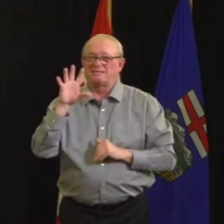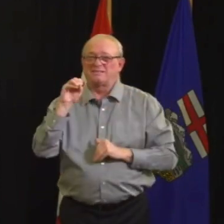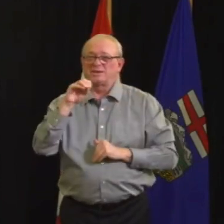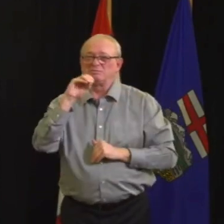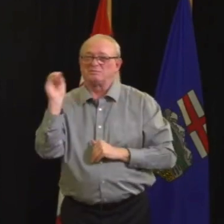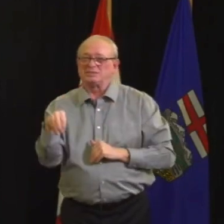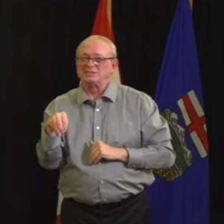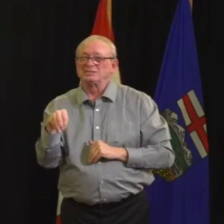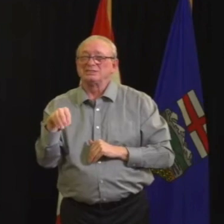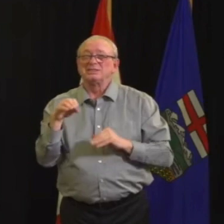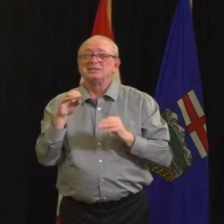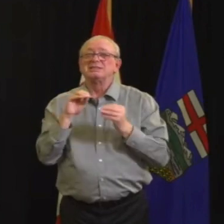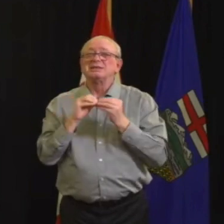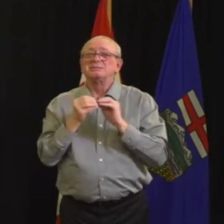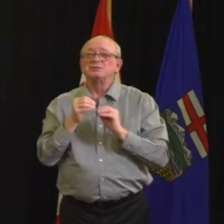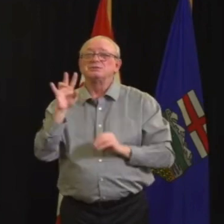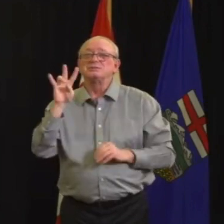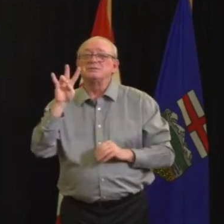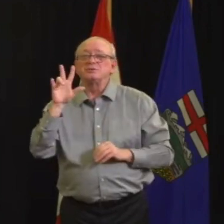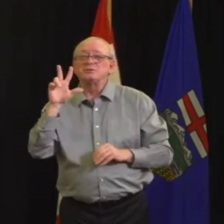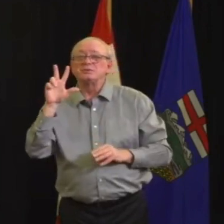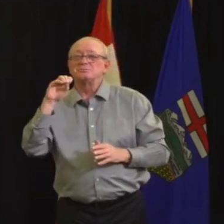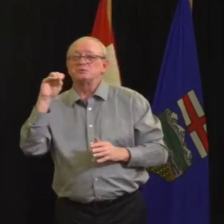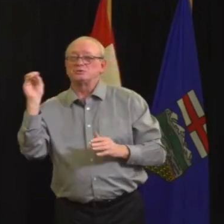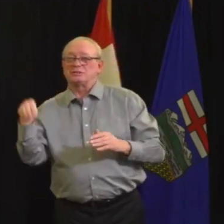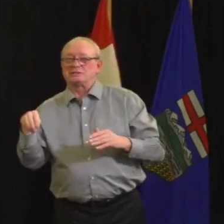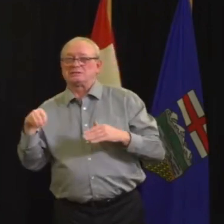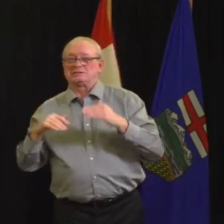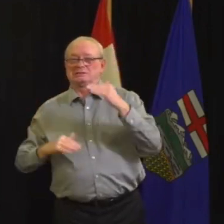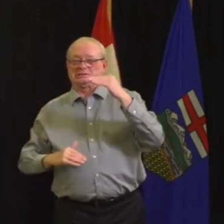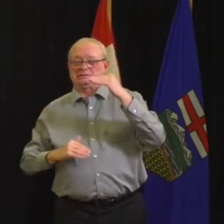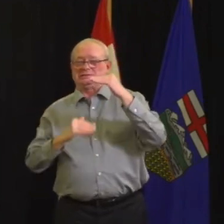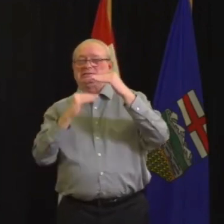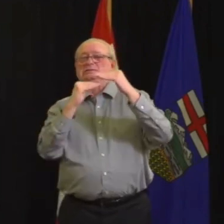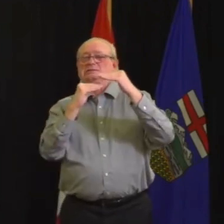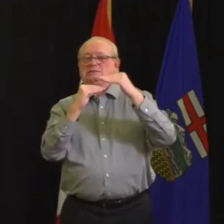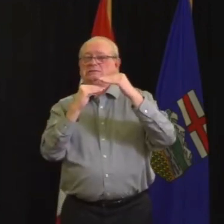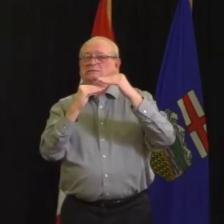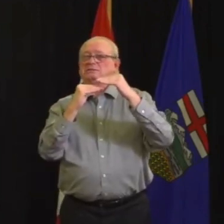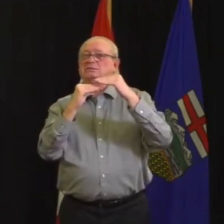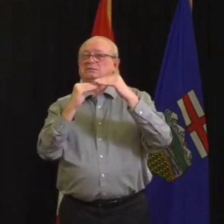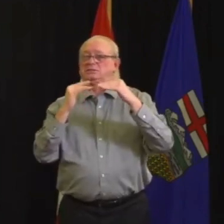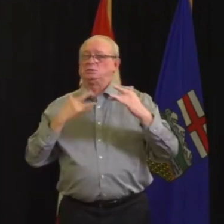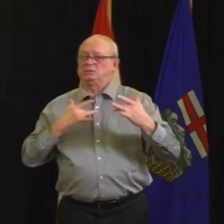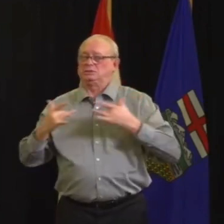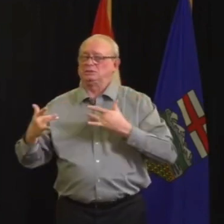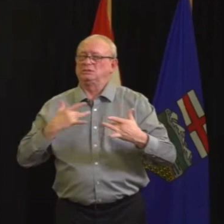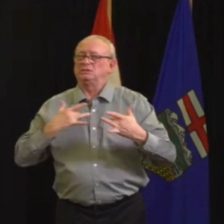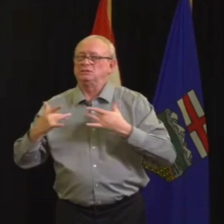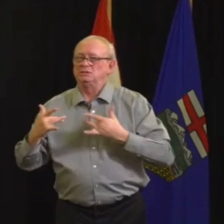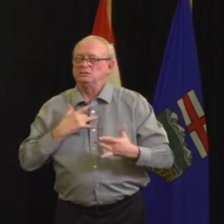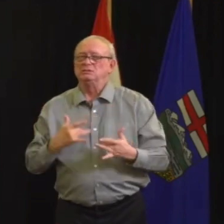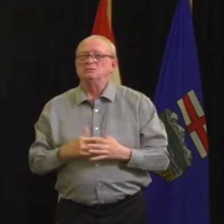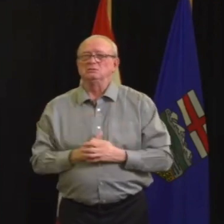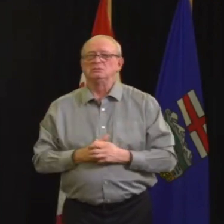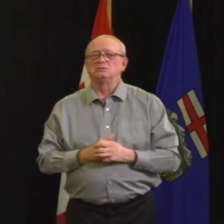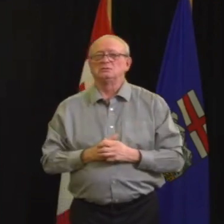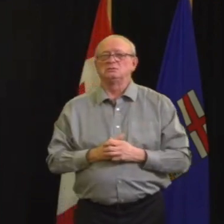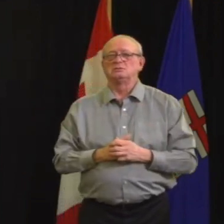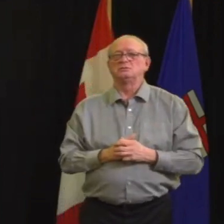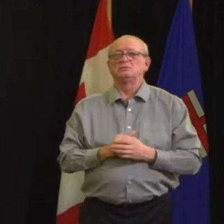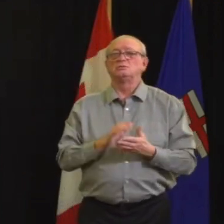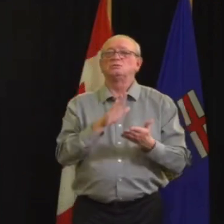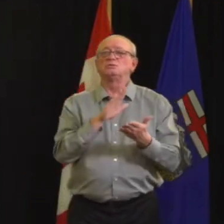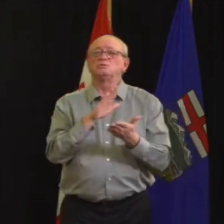there are currently active alerts or outbreaks in 307 schools. That is about 13% of schools in the province.